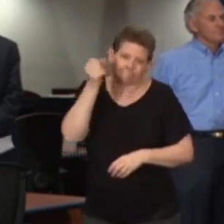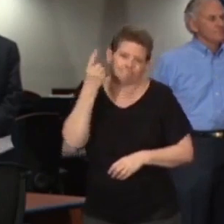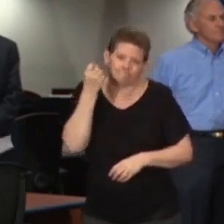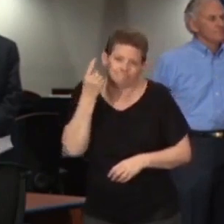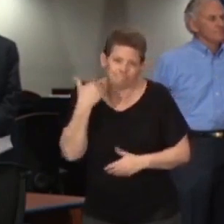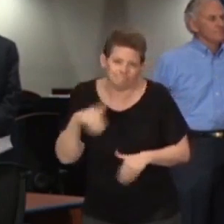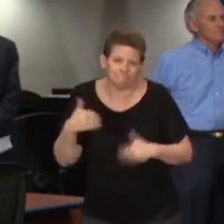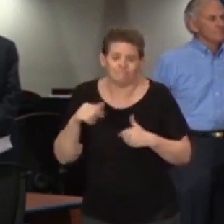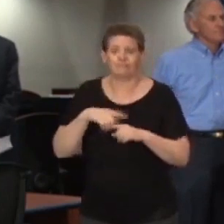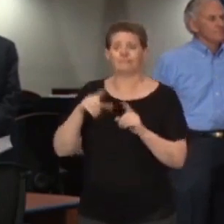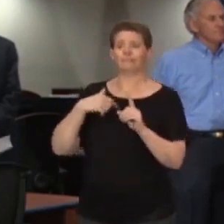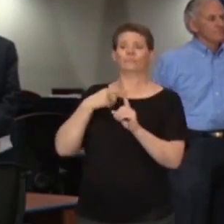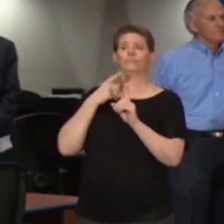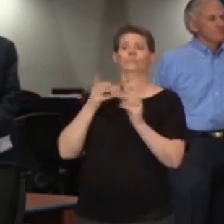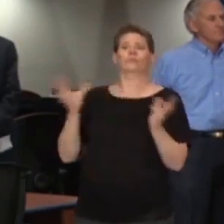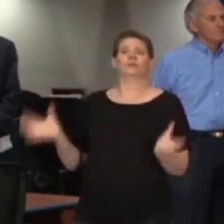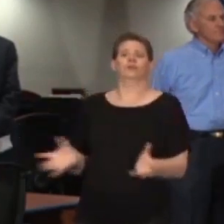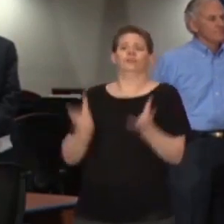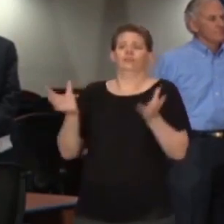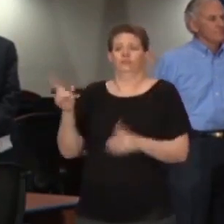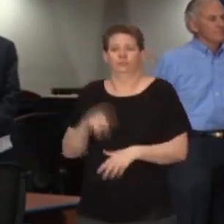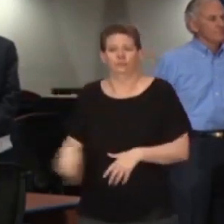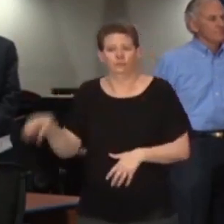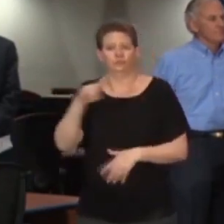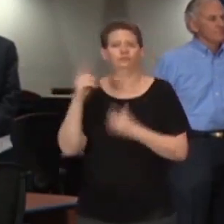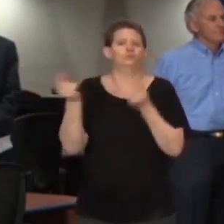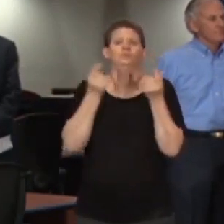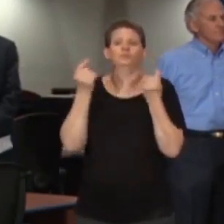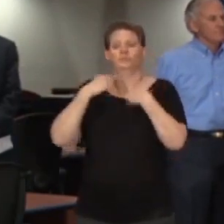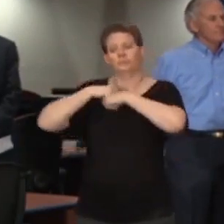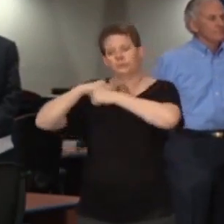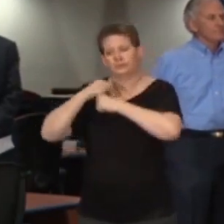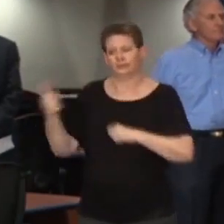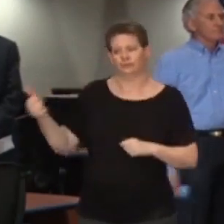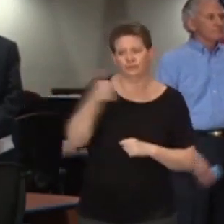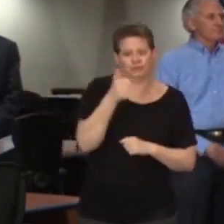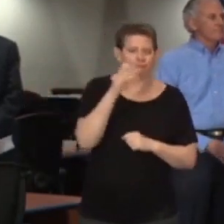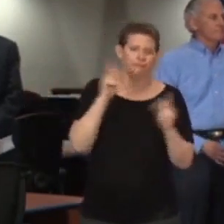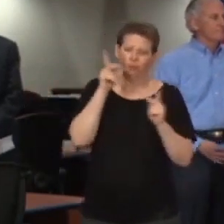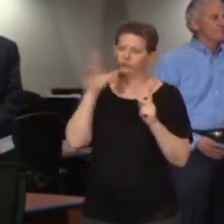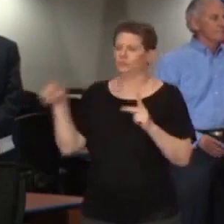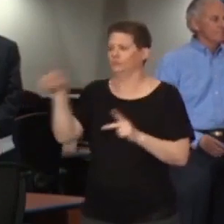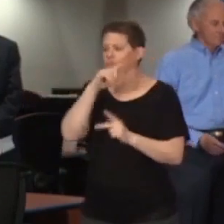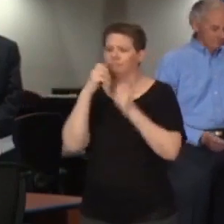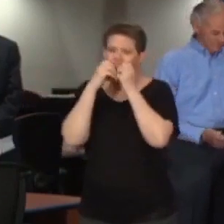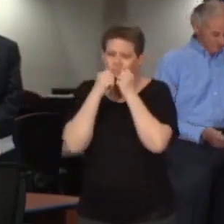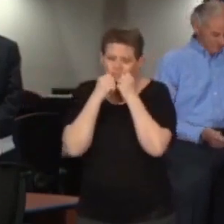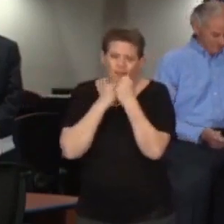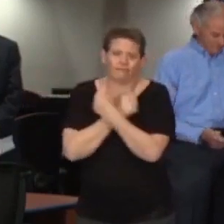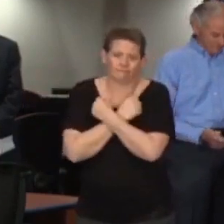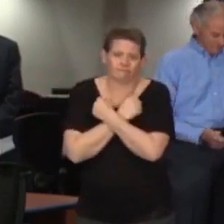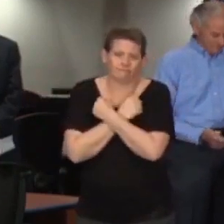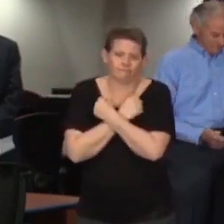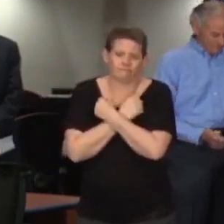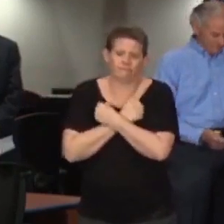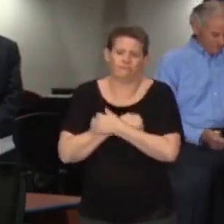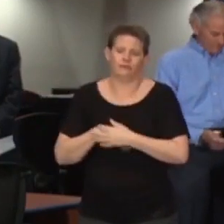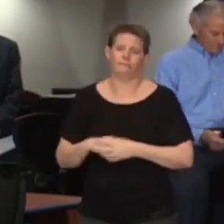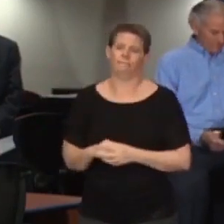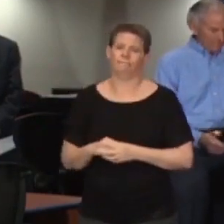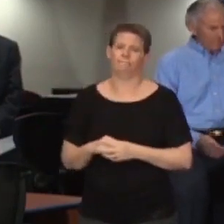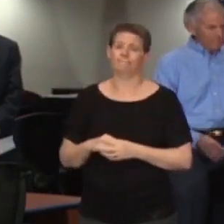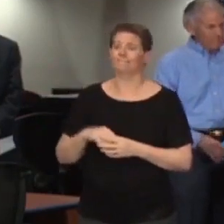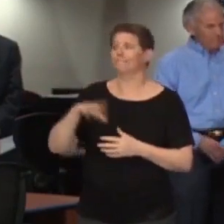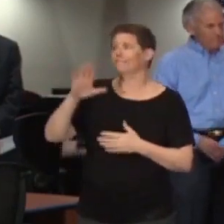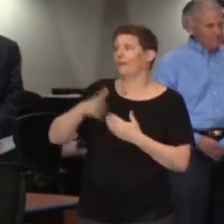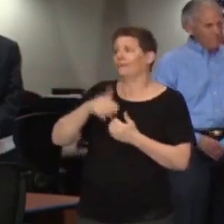South Carolinians to take actions to protect themselves and those they love. Nearly every day we learn of a new